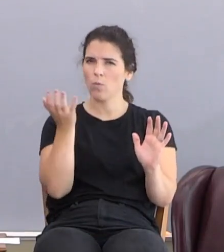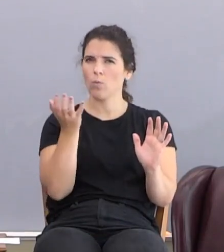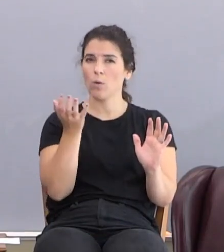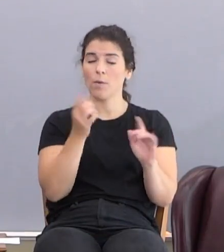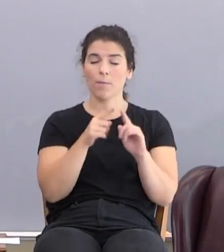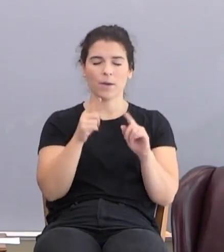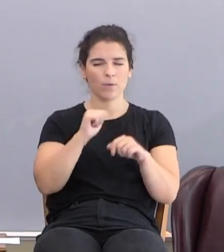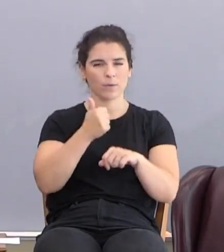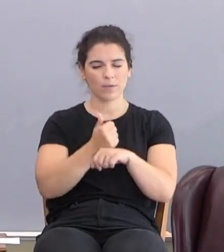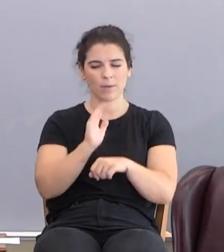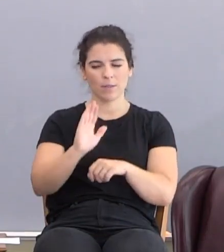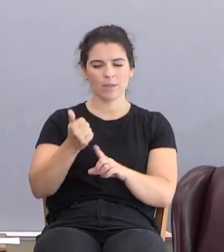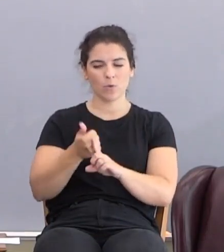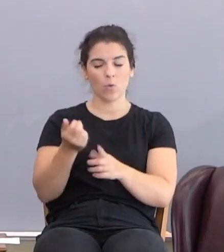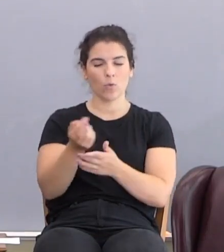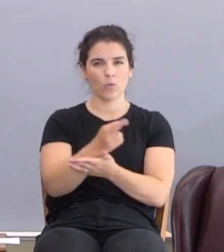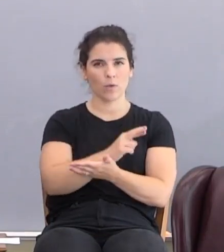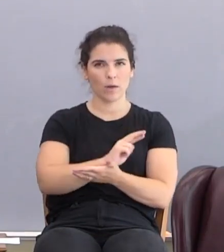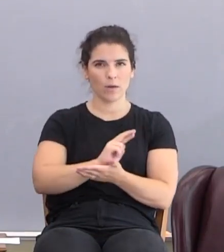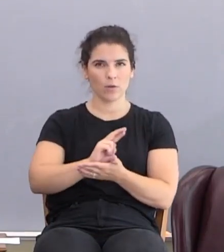but it was to establish his own righteousness.